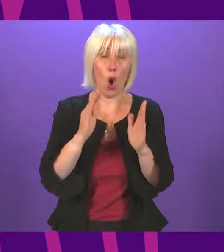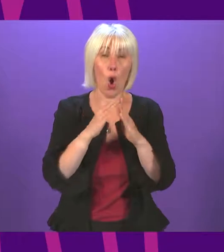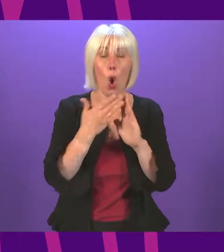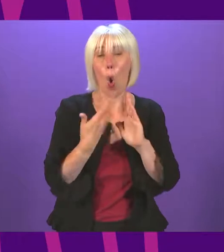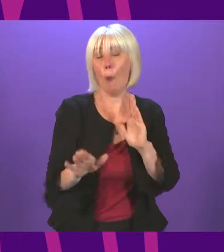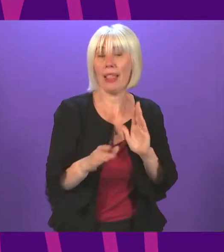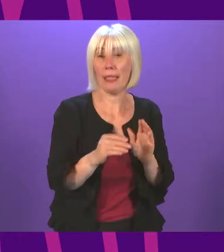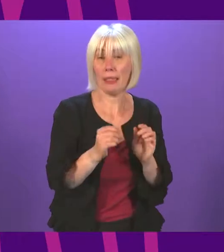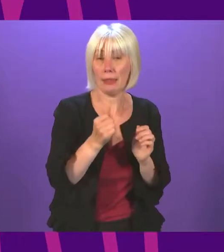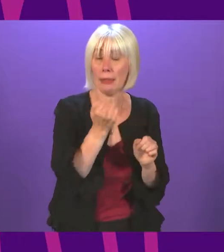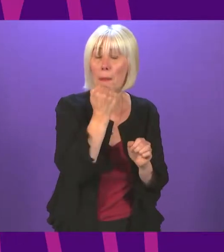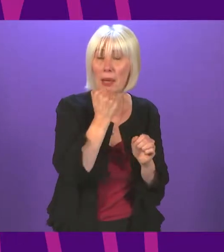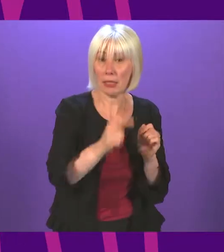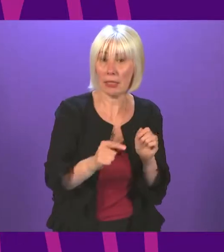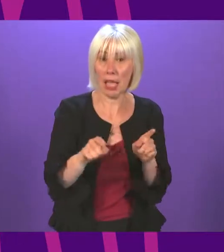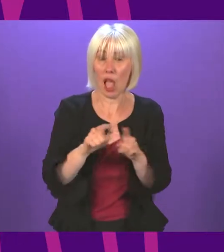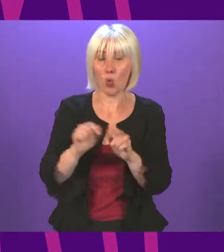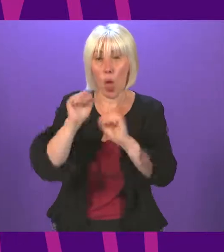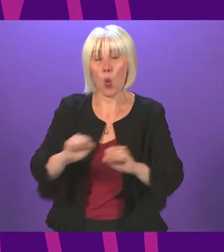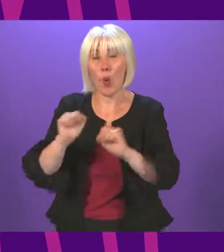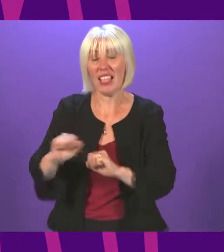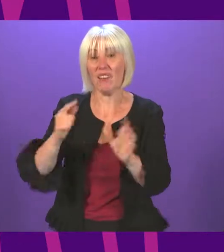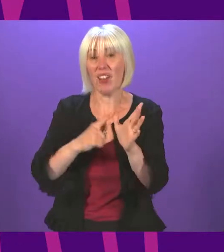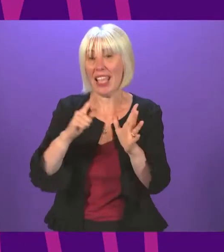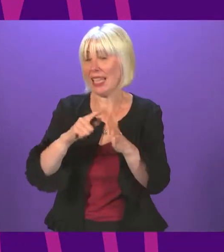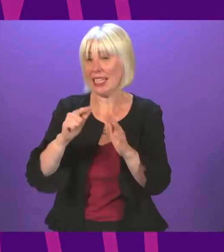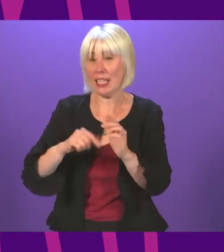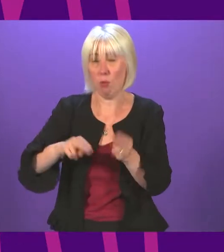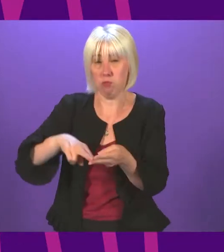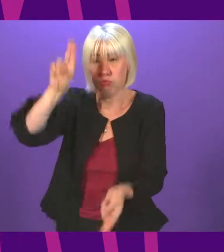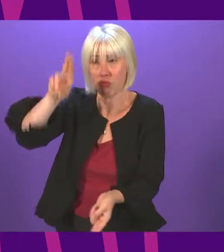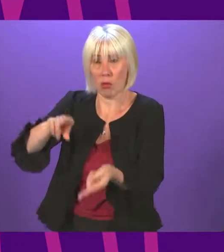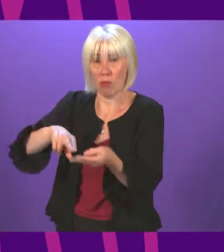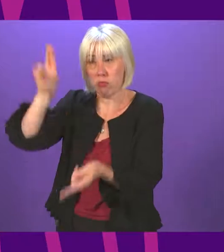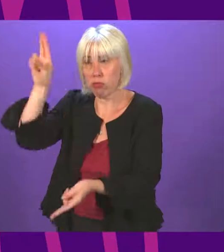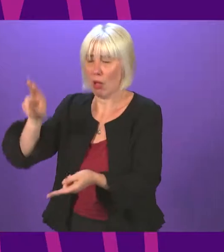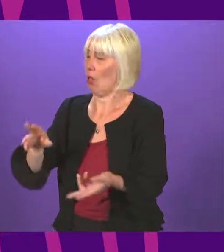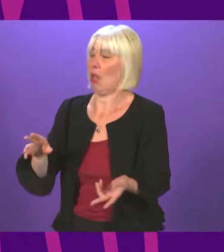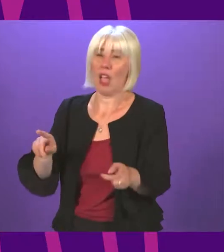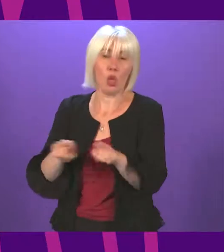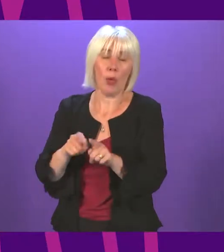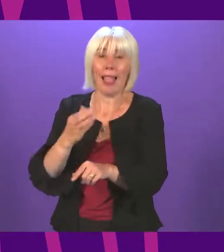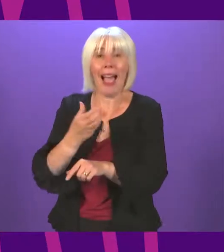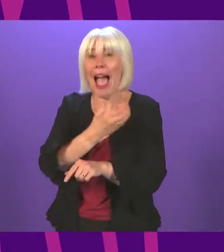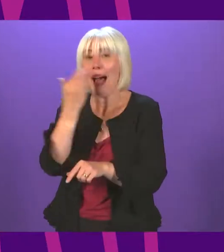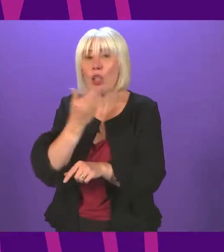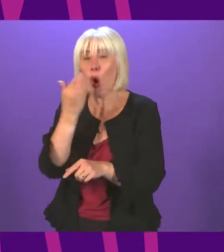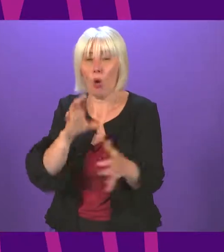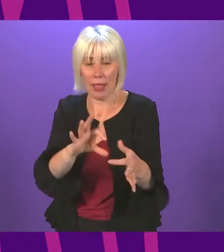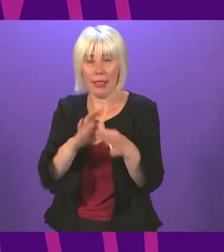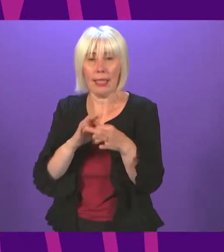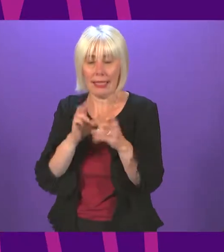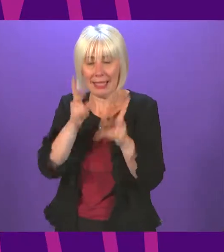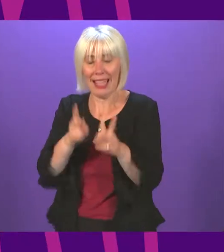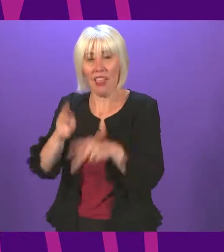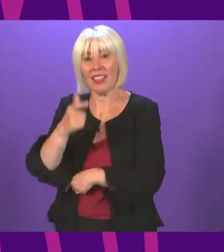waiting time figures since the records began. Our planet is on the brink of being irreparably damaged, and alcohol-related deaths are 17